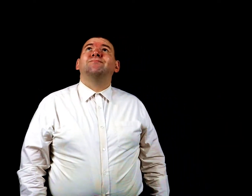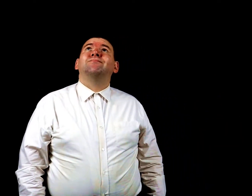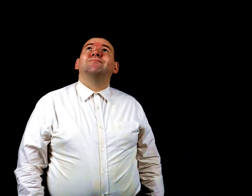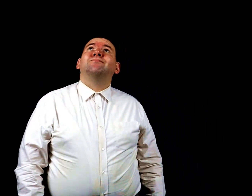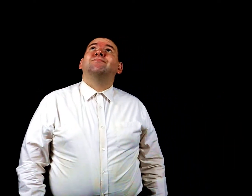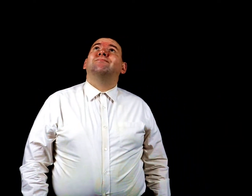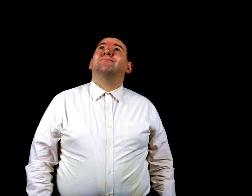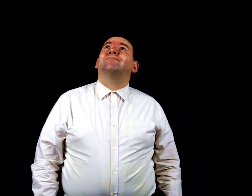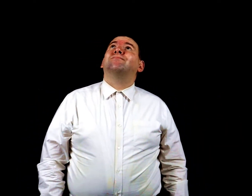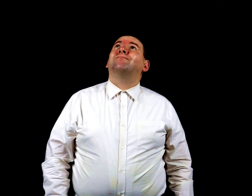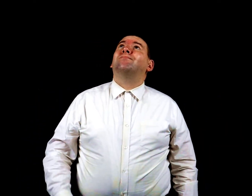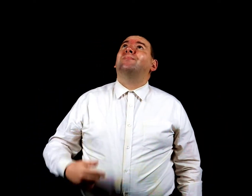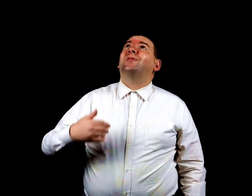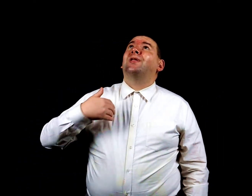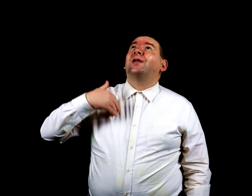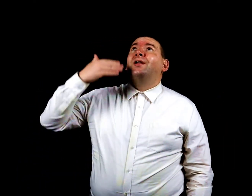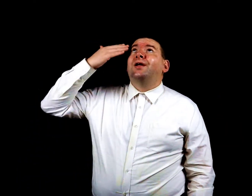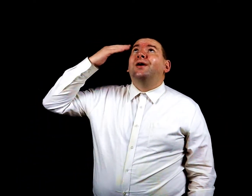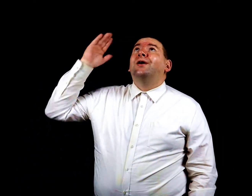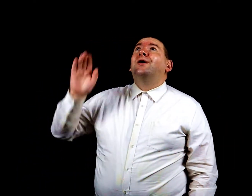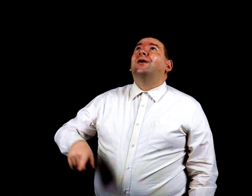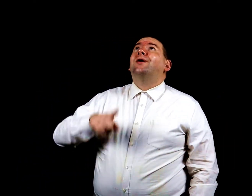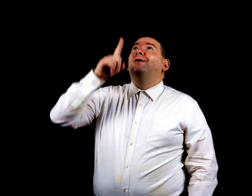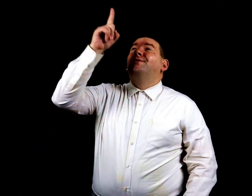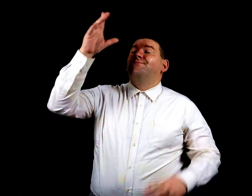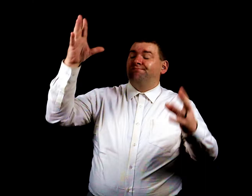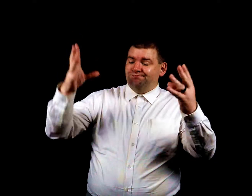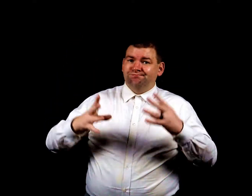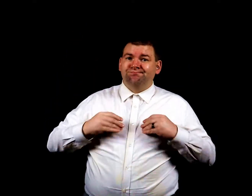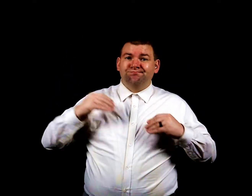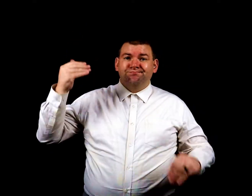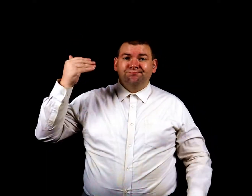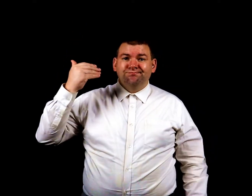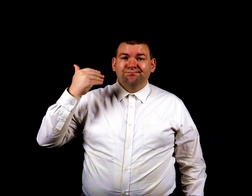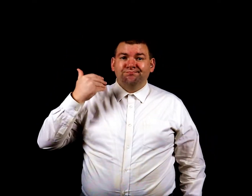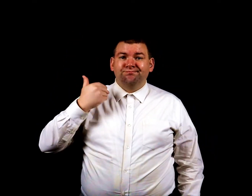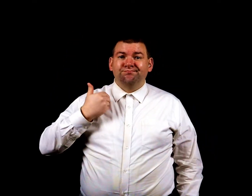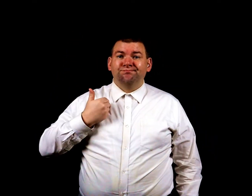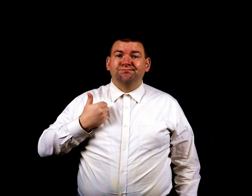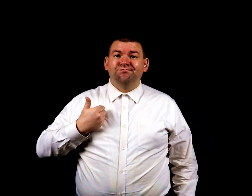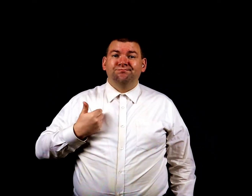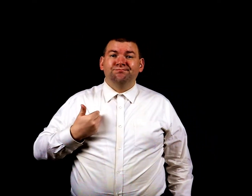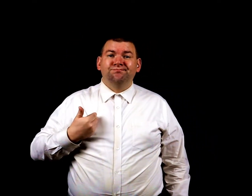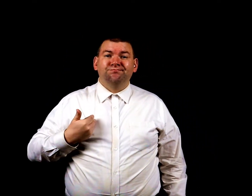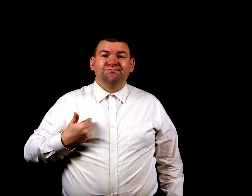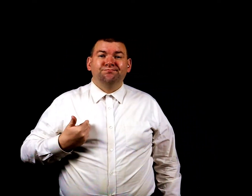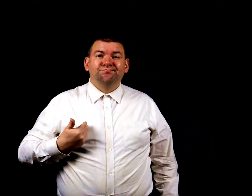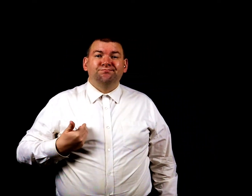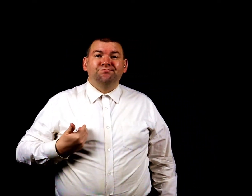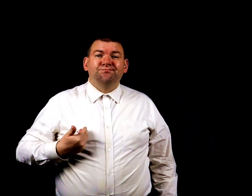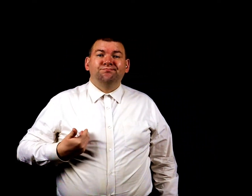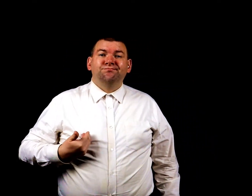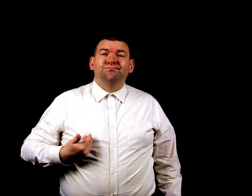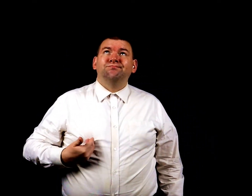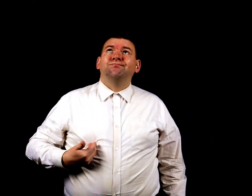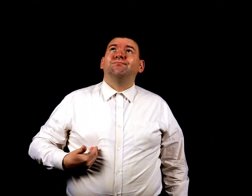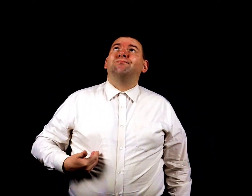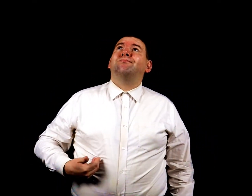But I know you cover me And